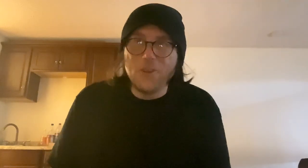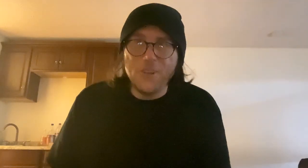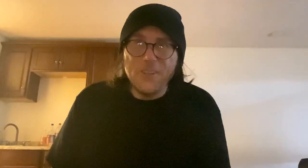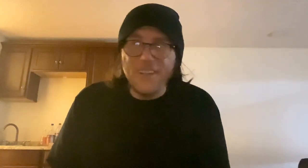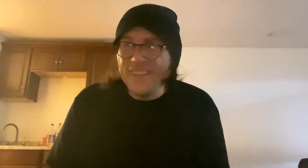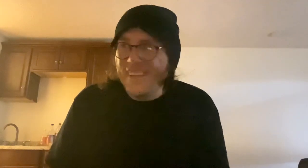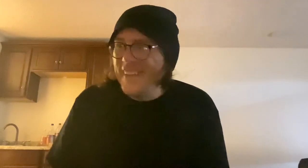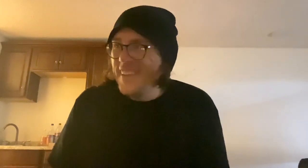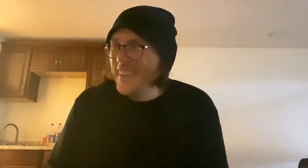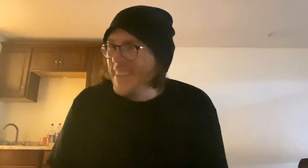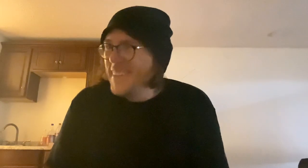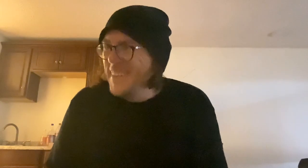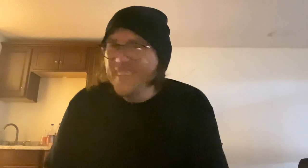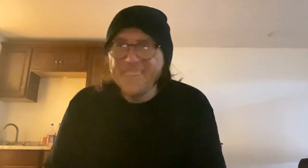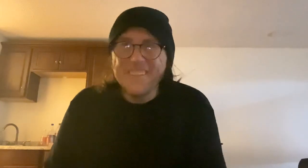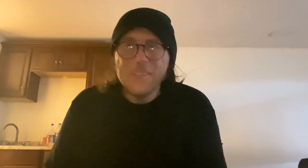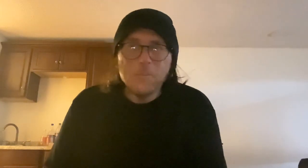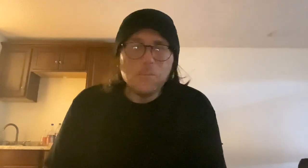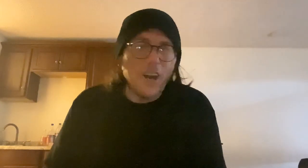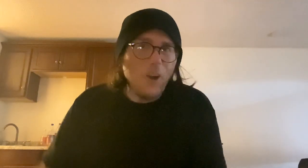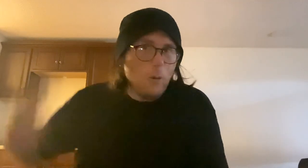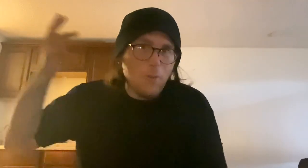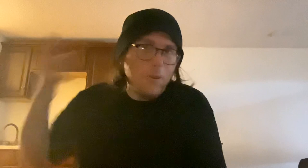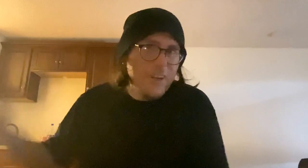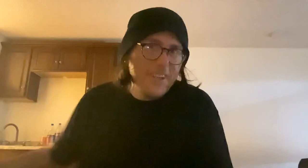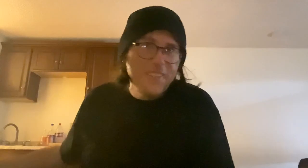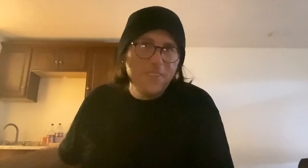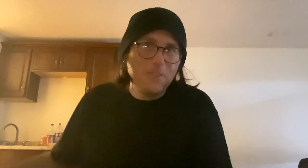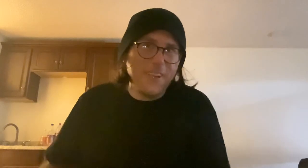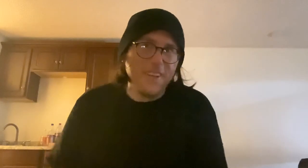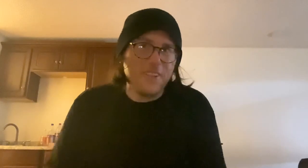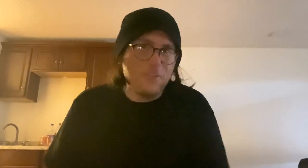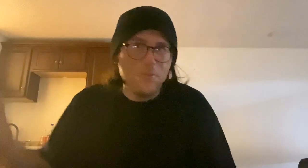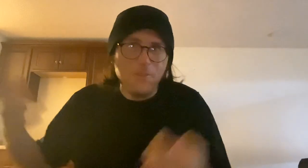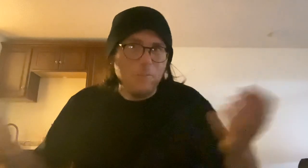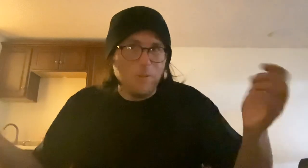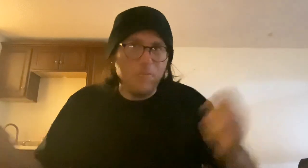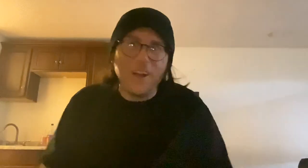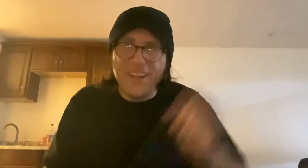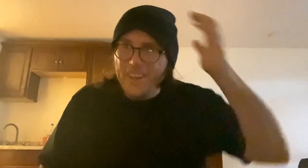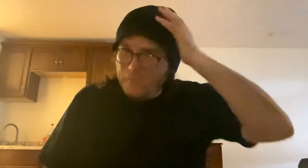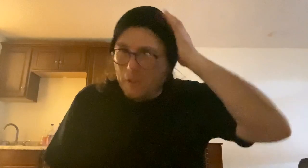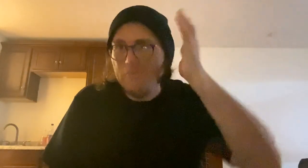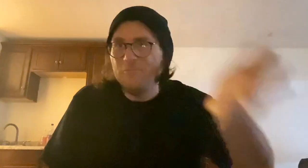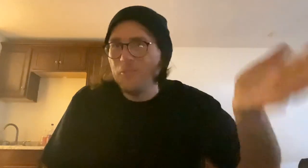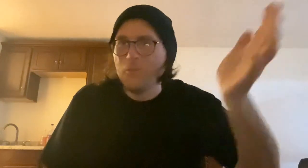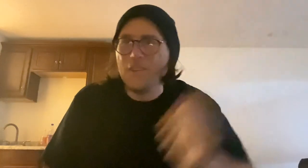you want to do it on YouTube, or Vine. Well, of course, Vine